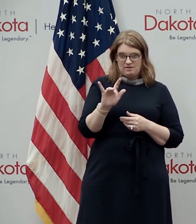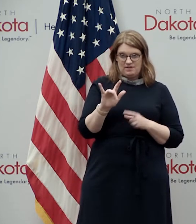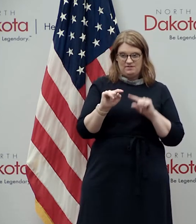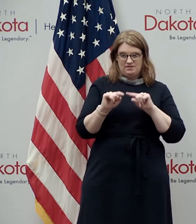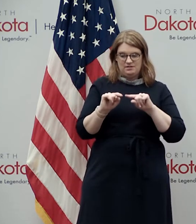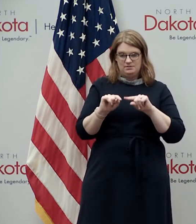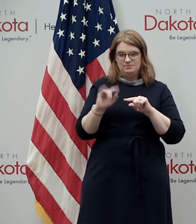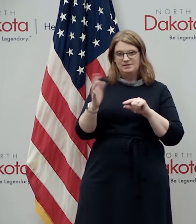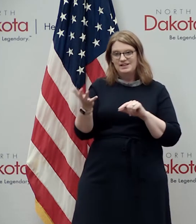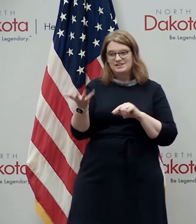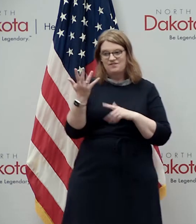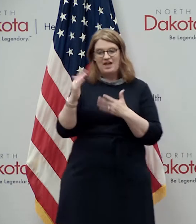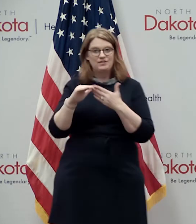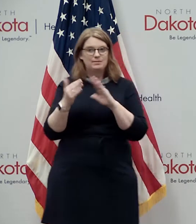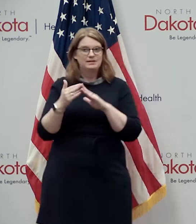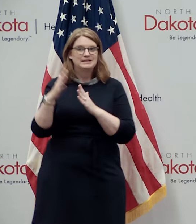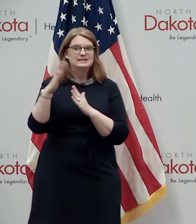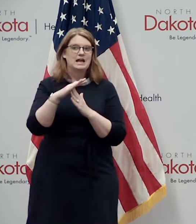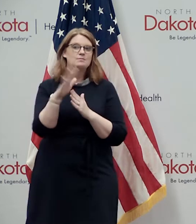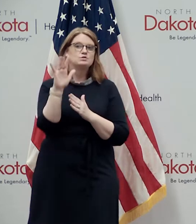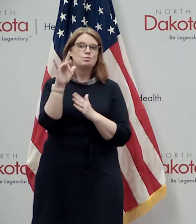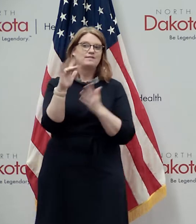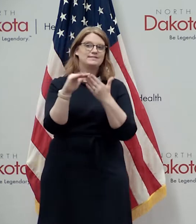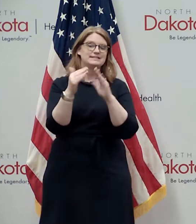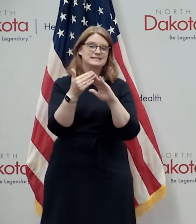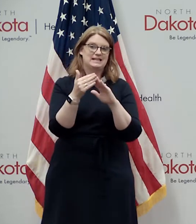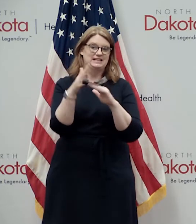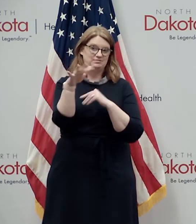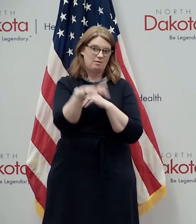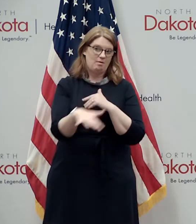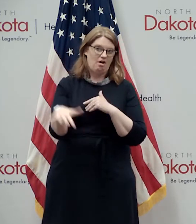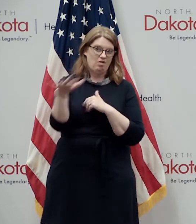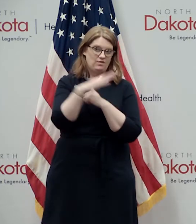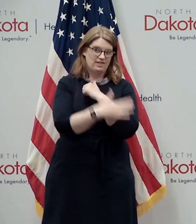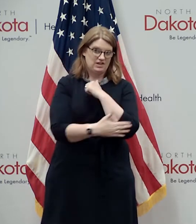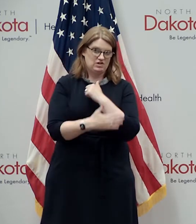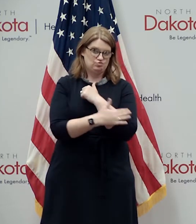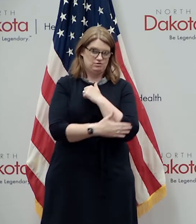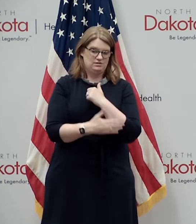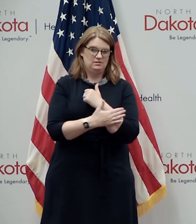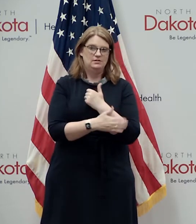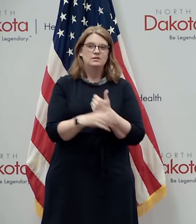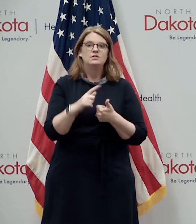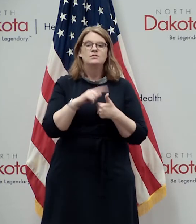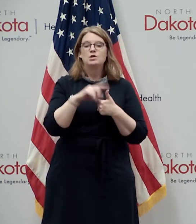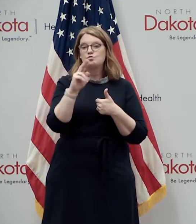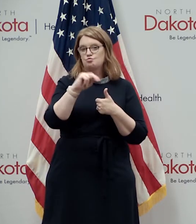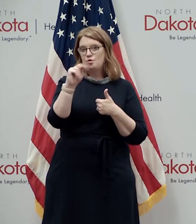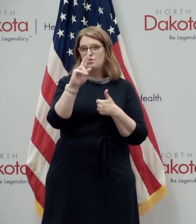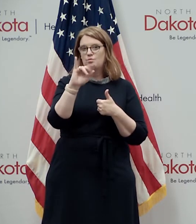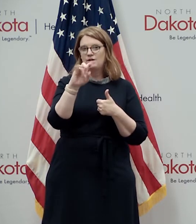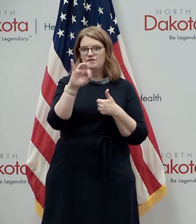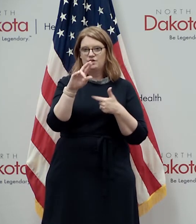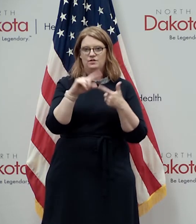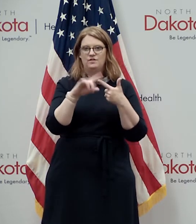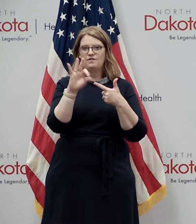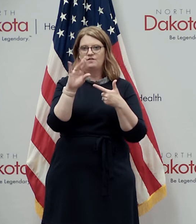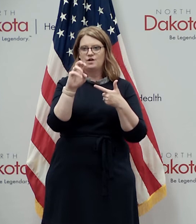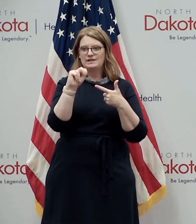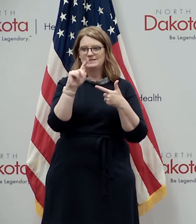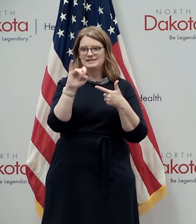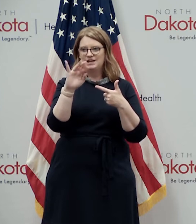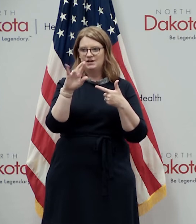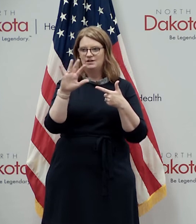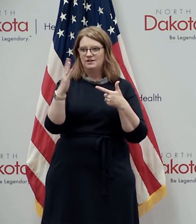five communities in the top 25 cities nationwide uh as again north river number one frontier uh